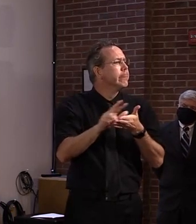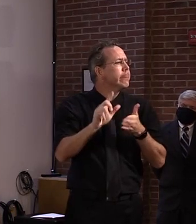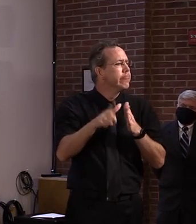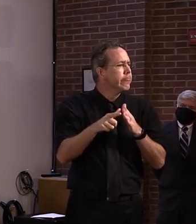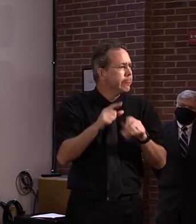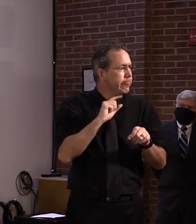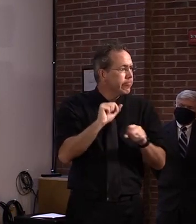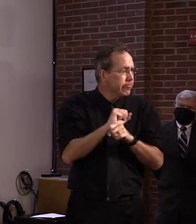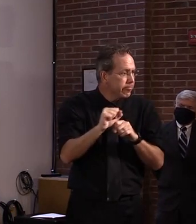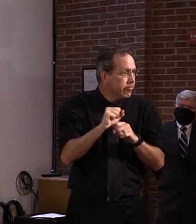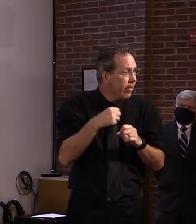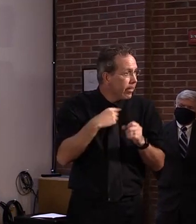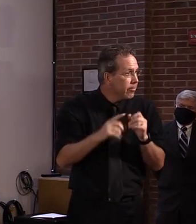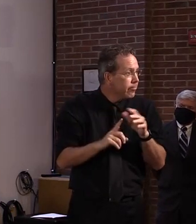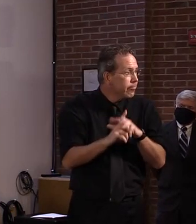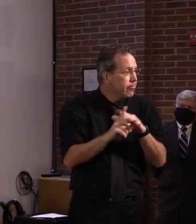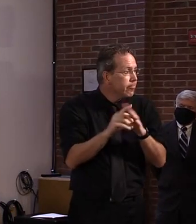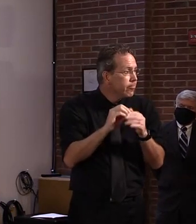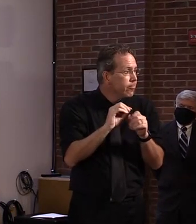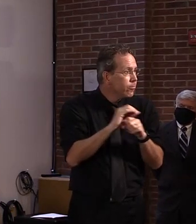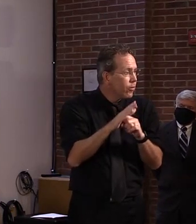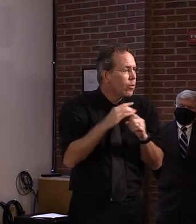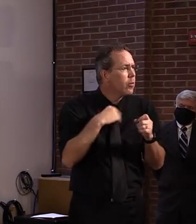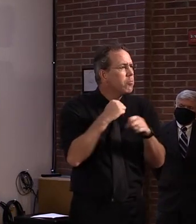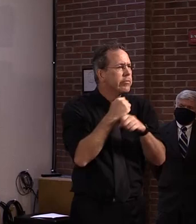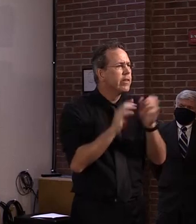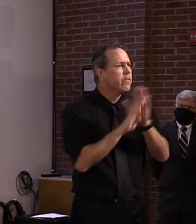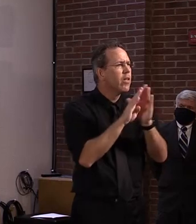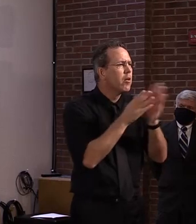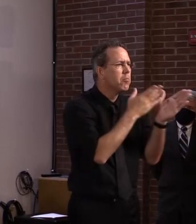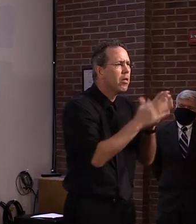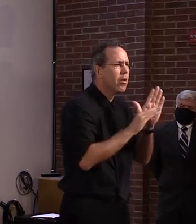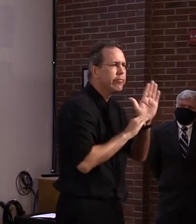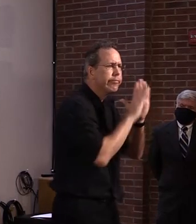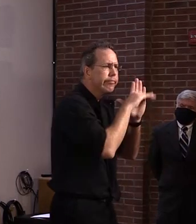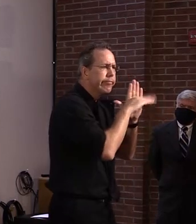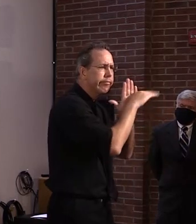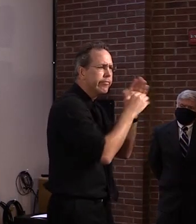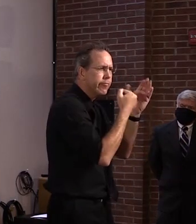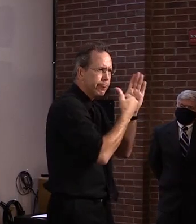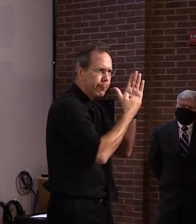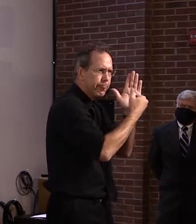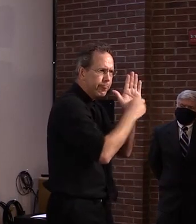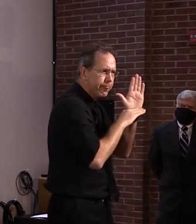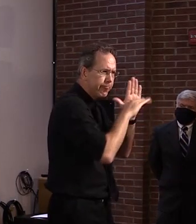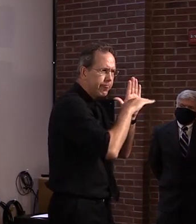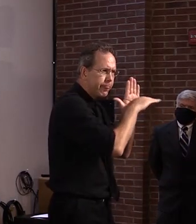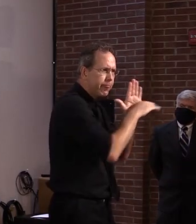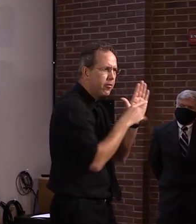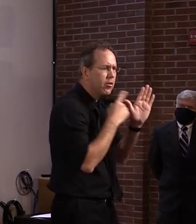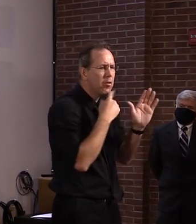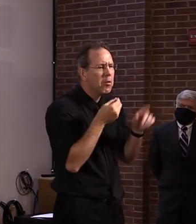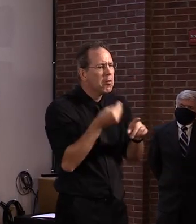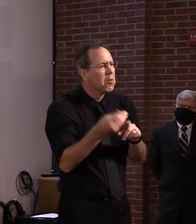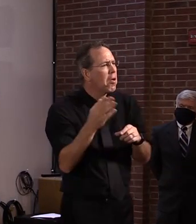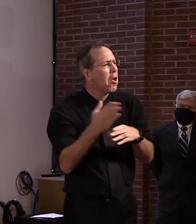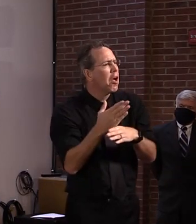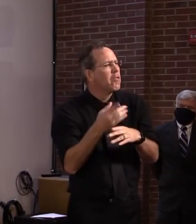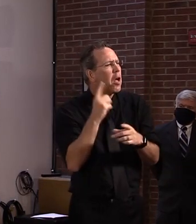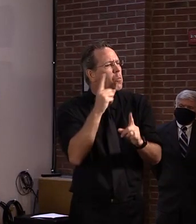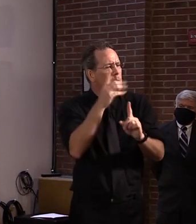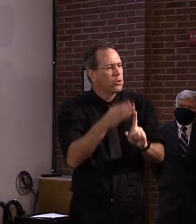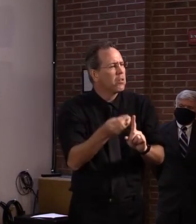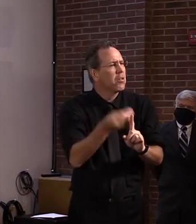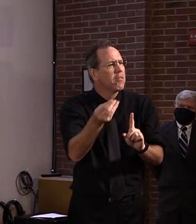um, what we call the R-naught, that infectivity factor, how, how infectious this virus is, how many people are being